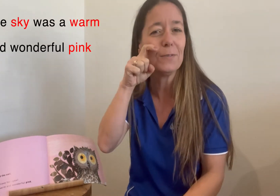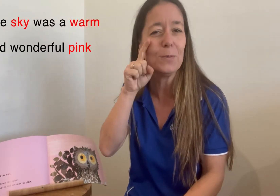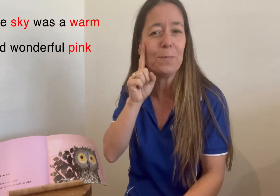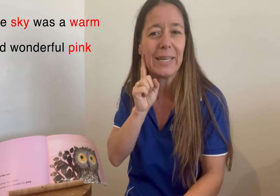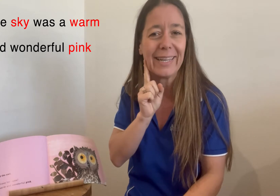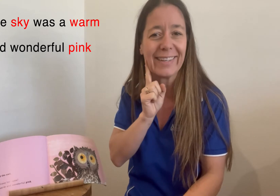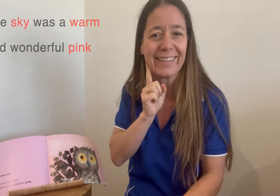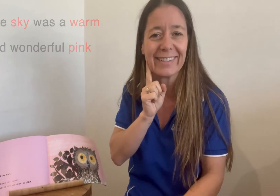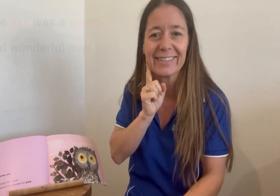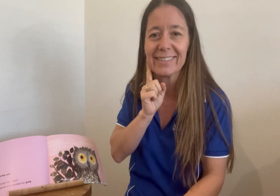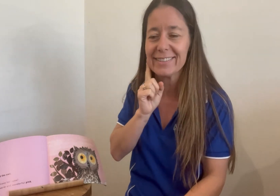pink.